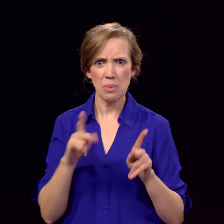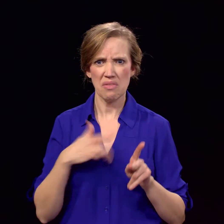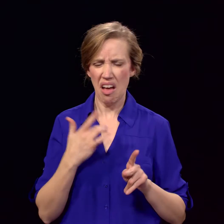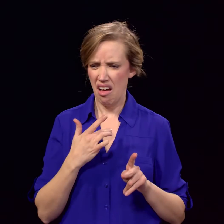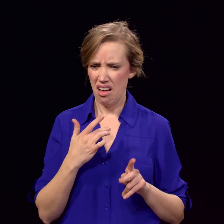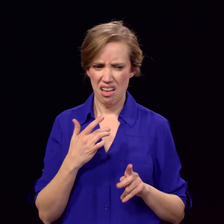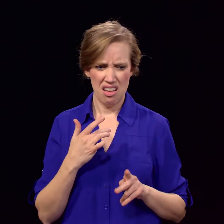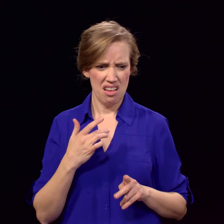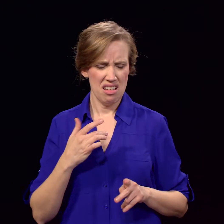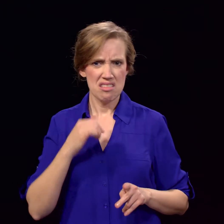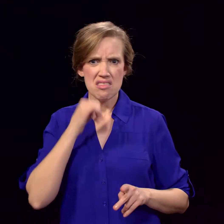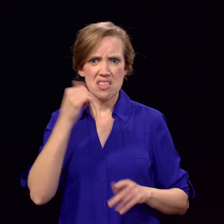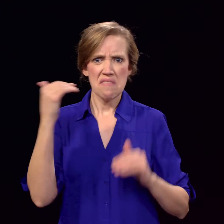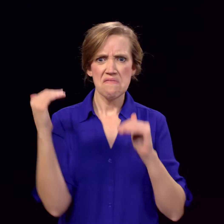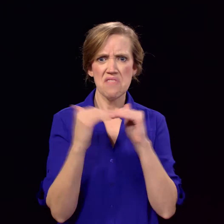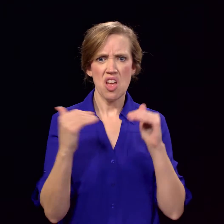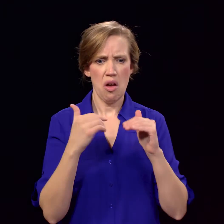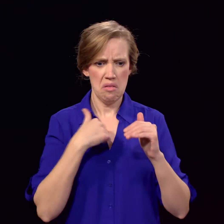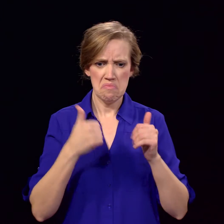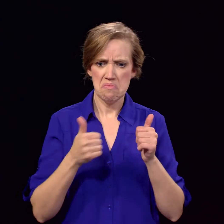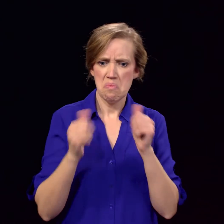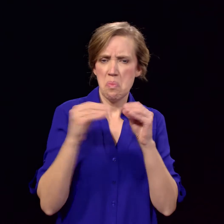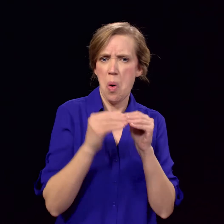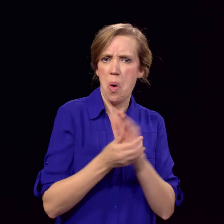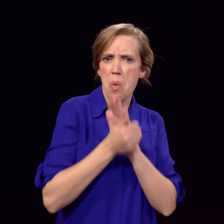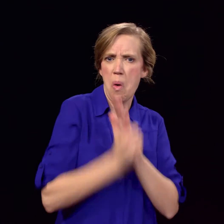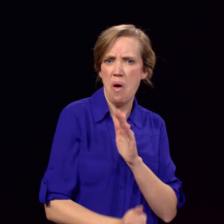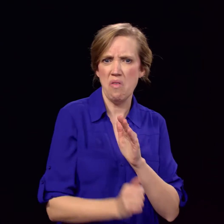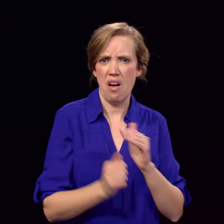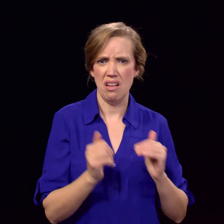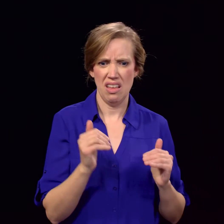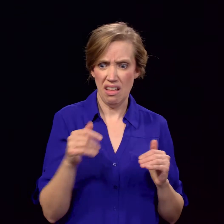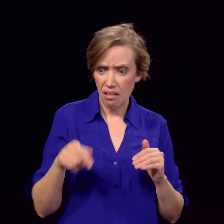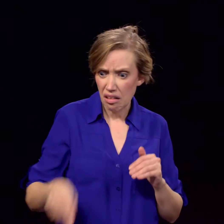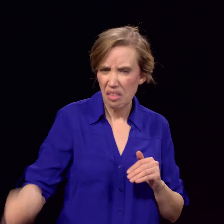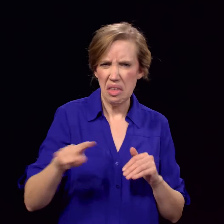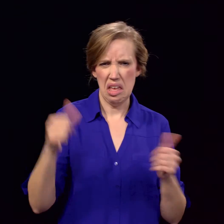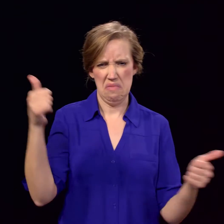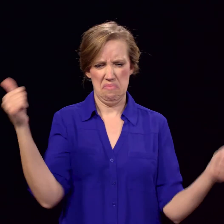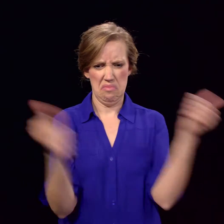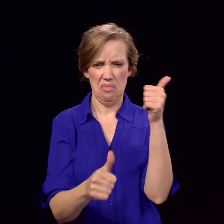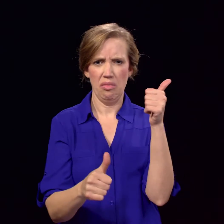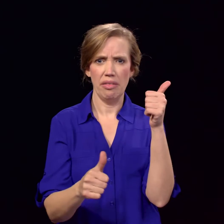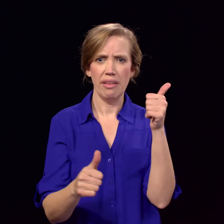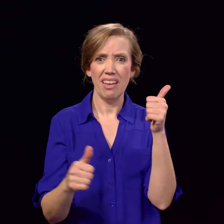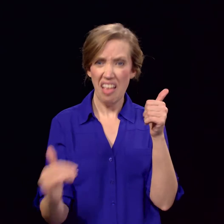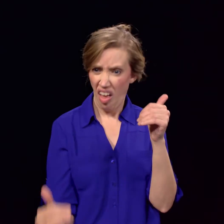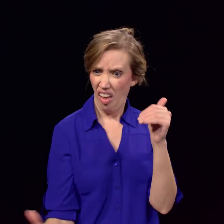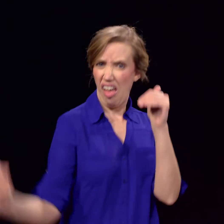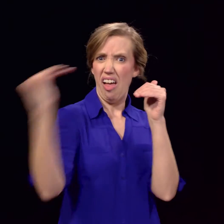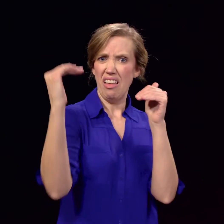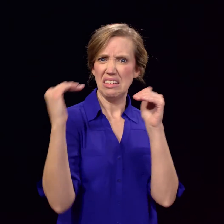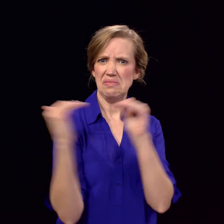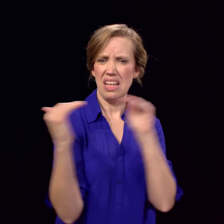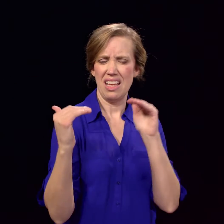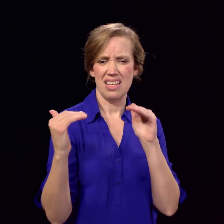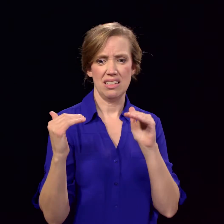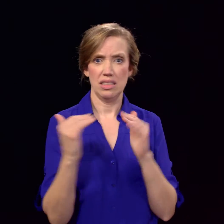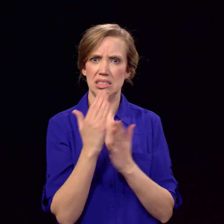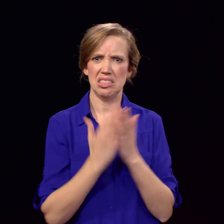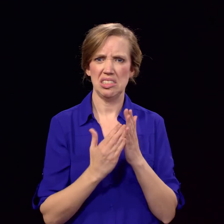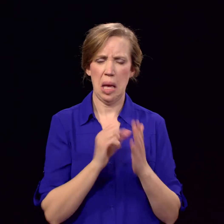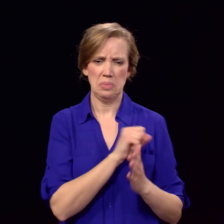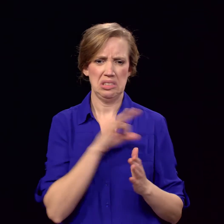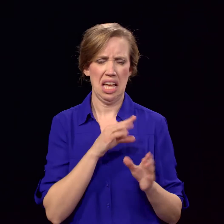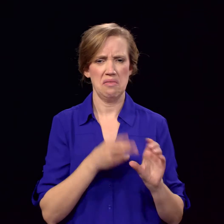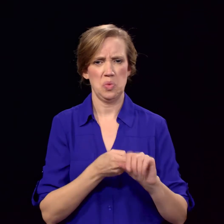pay got bumped up only slightly while less qualified workers got a big pay increase. Some staff quit. Some customers took their